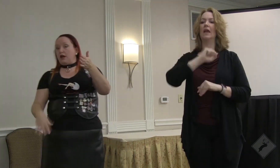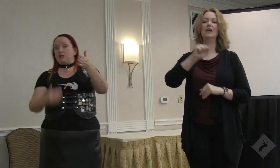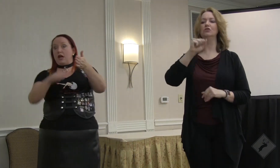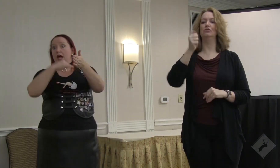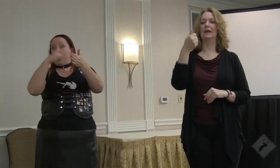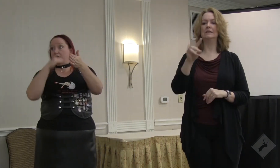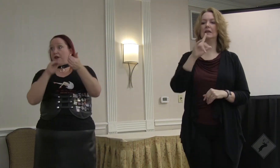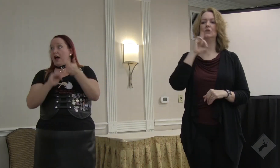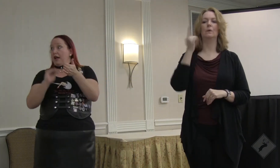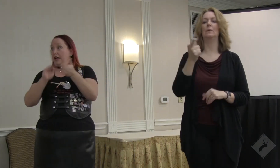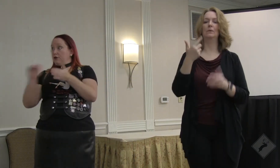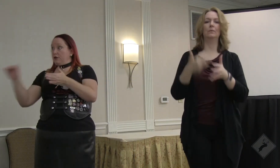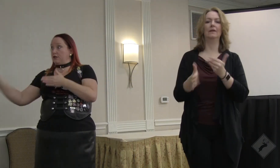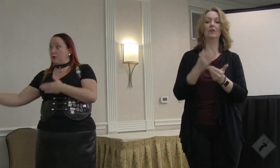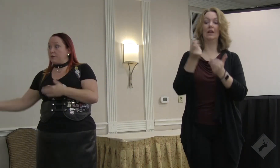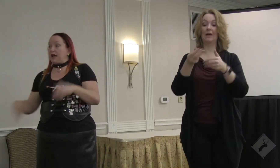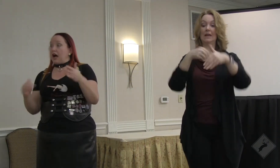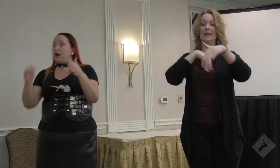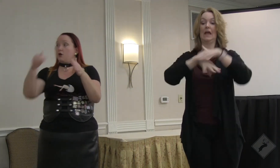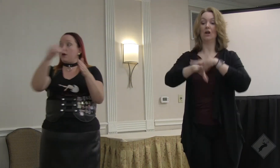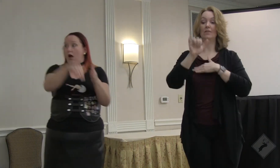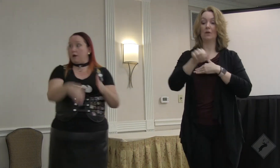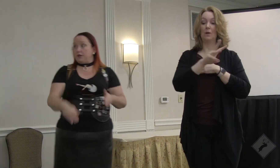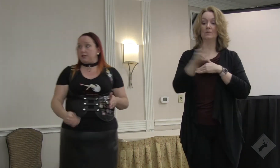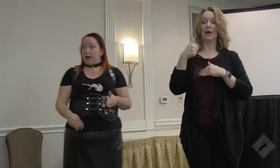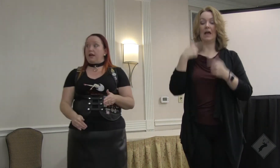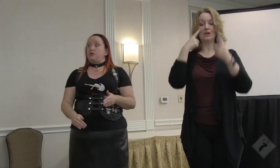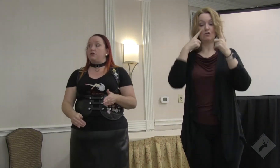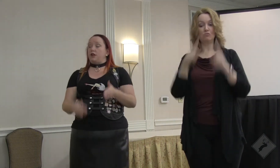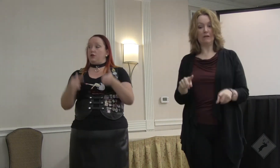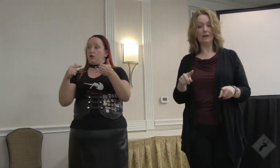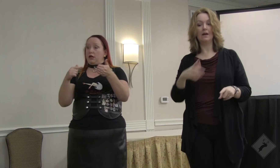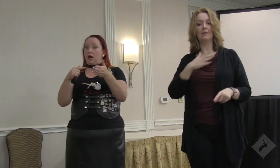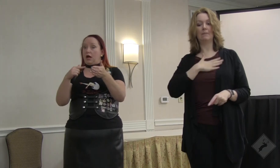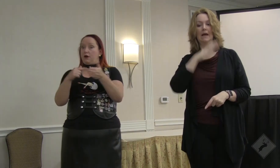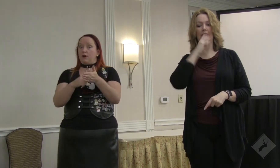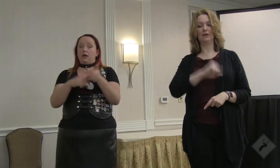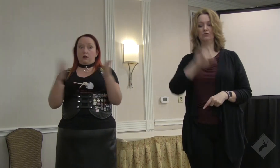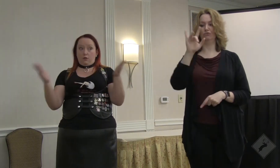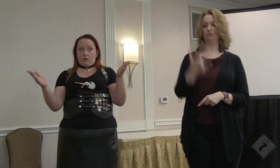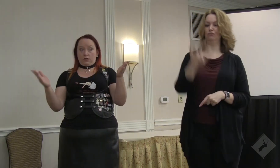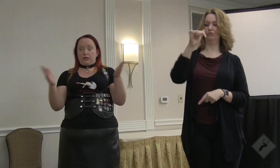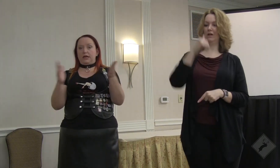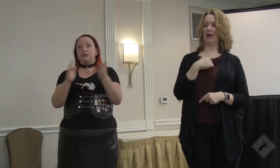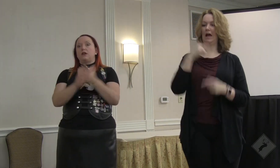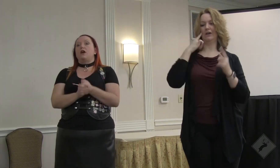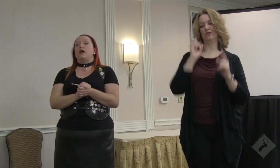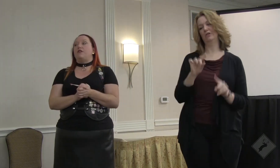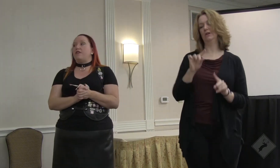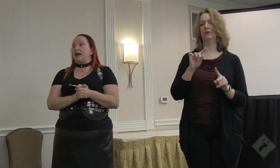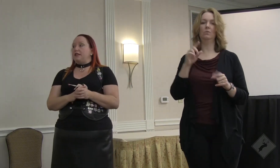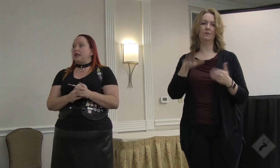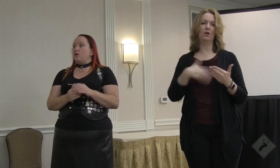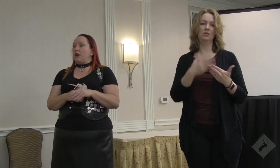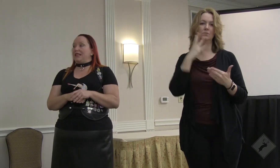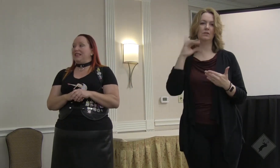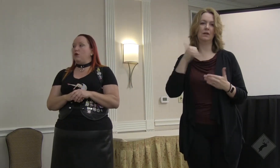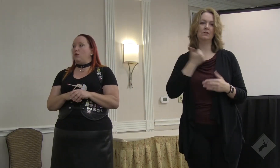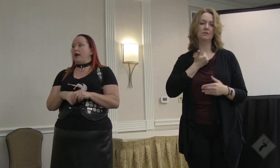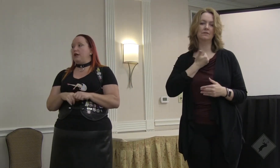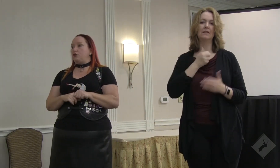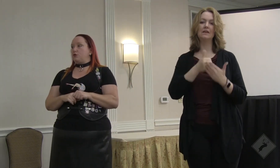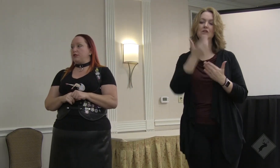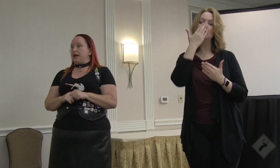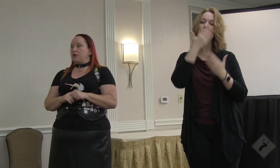21, whatever age. And if I entered this website, I agree. I am this age. And you click, I agree. You know, we've all done that. Then that is a great